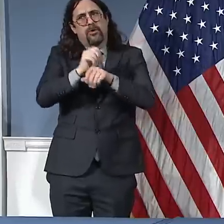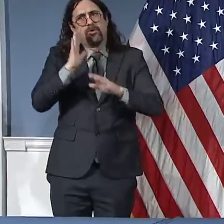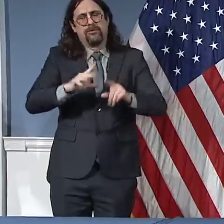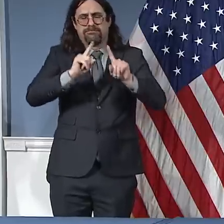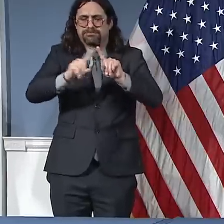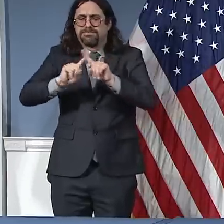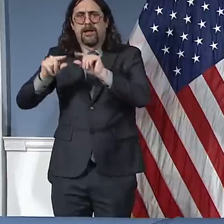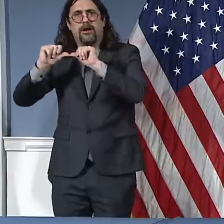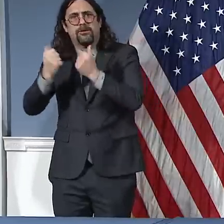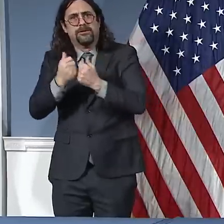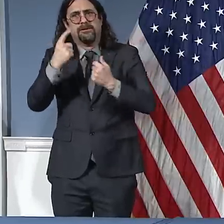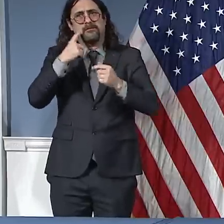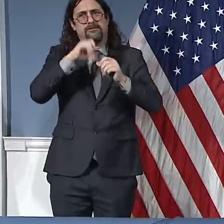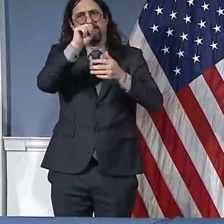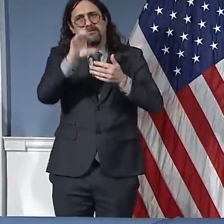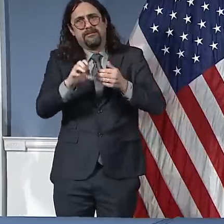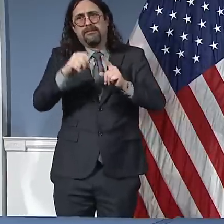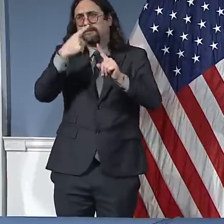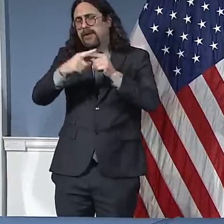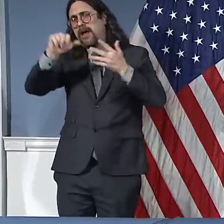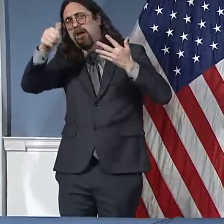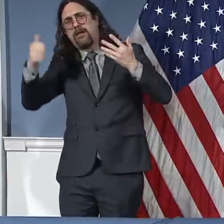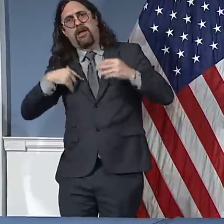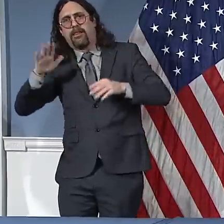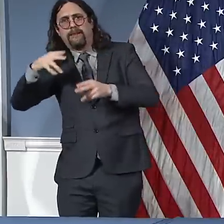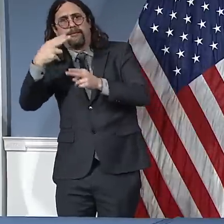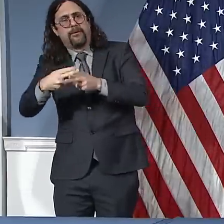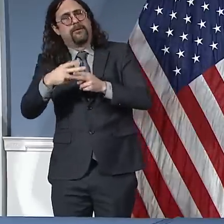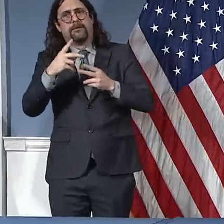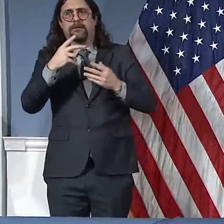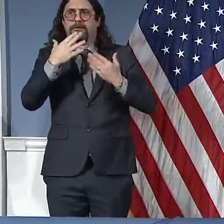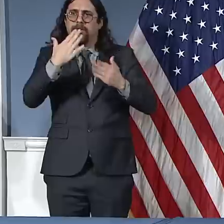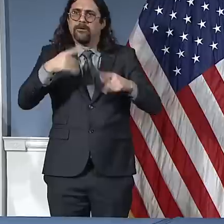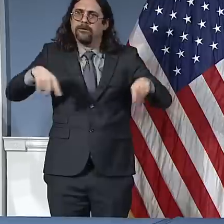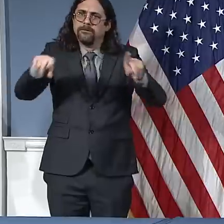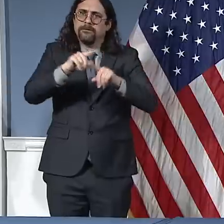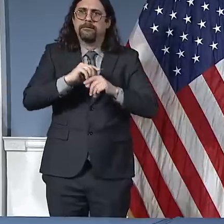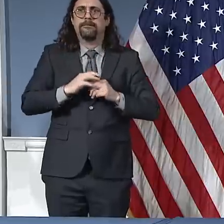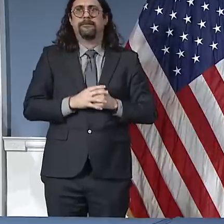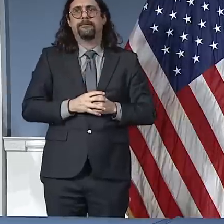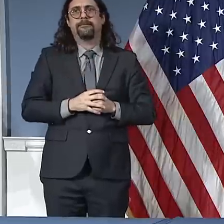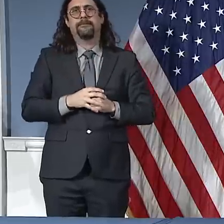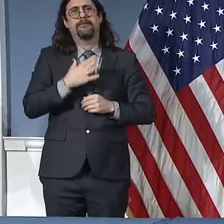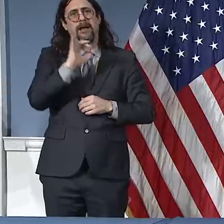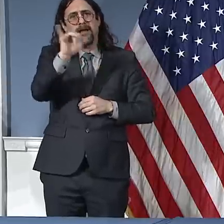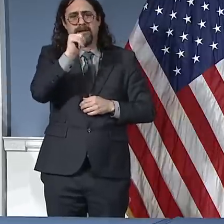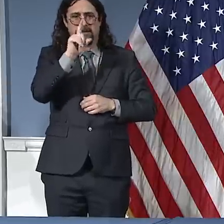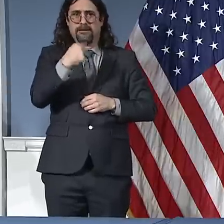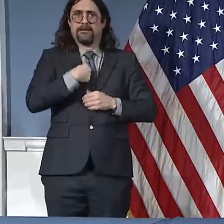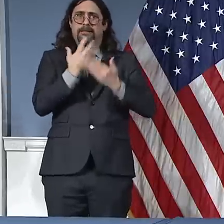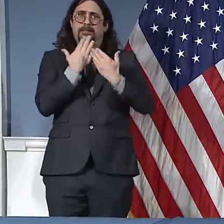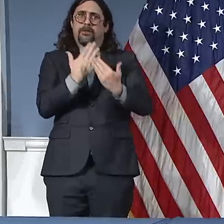I'm going to keep telling all my fellows New Yorkers, say thank you when you see one of them because we are depending on them right now.